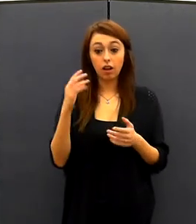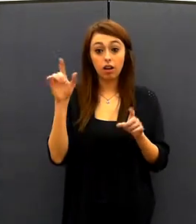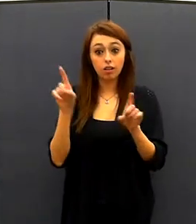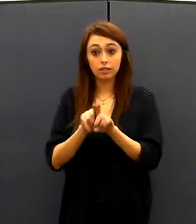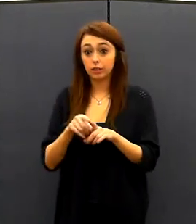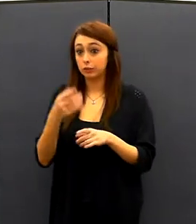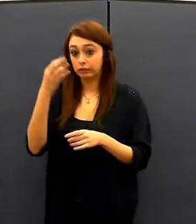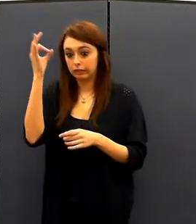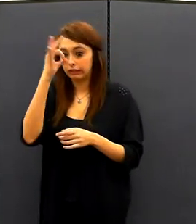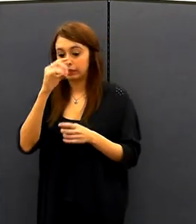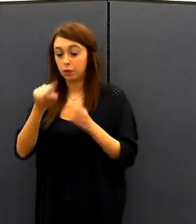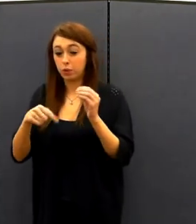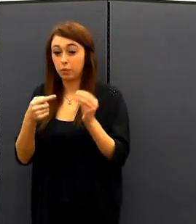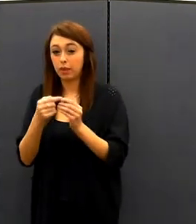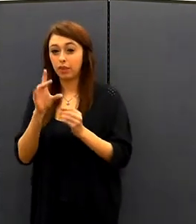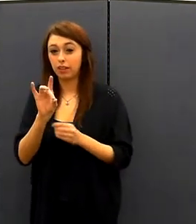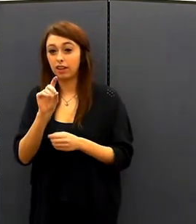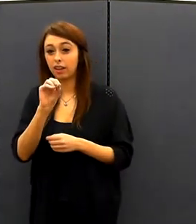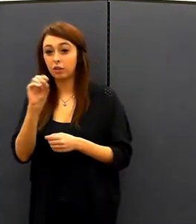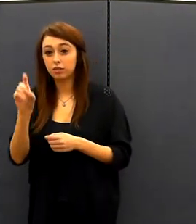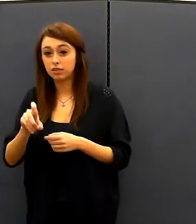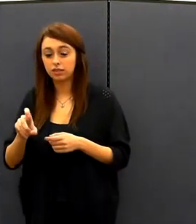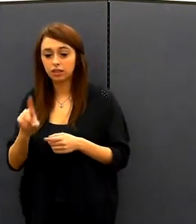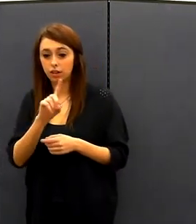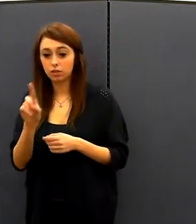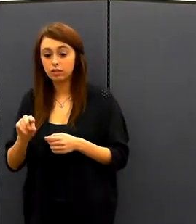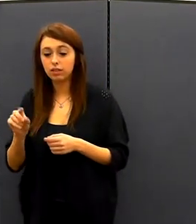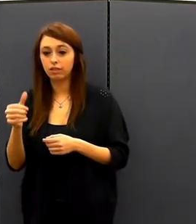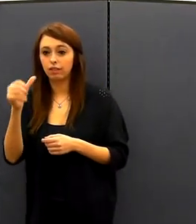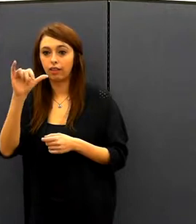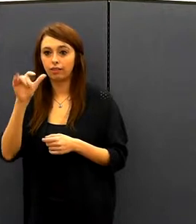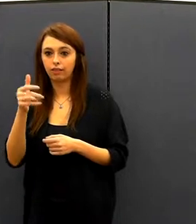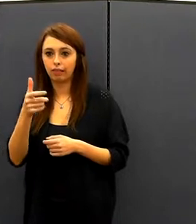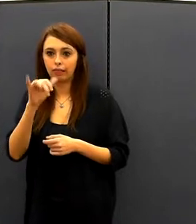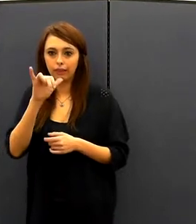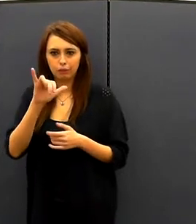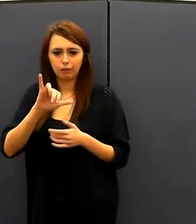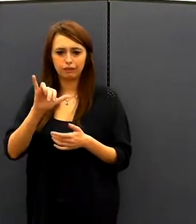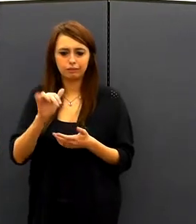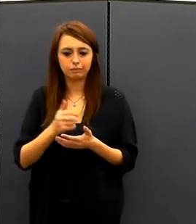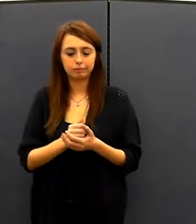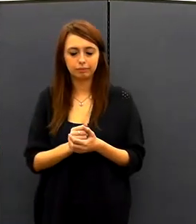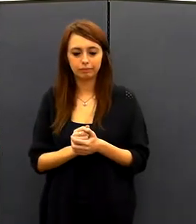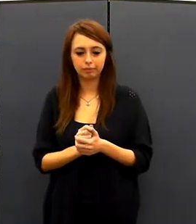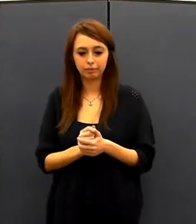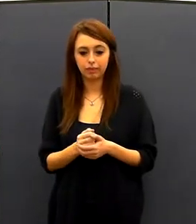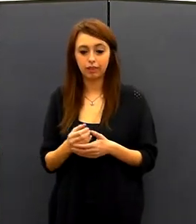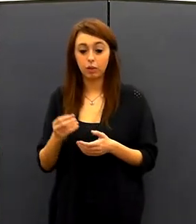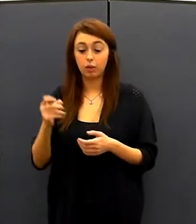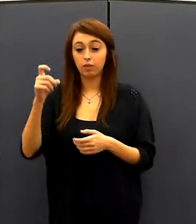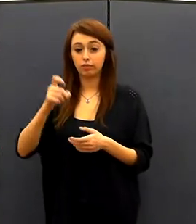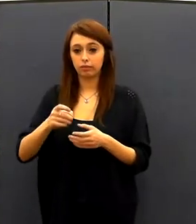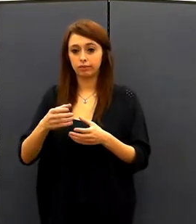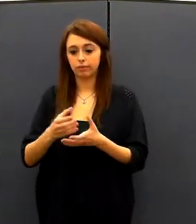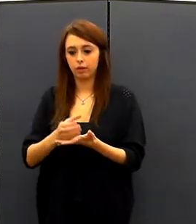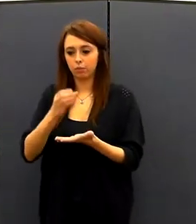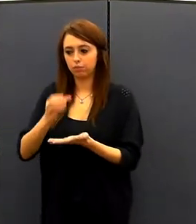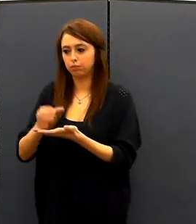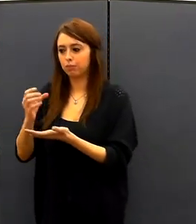bottle of body wash. had to throw it away. I had lotion. I had to throw it away as well. Let's get through airport security and they told me I'm going to stand